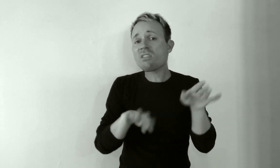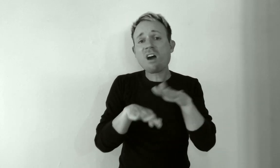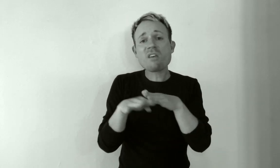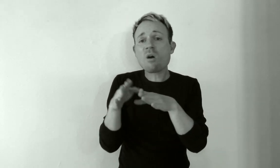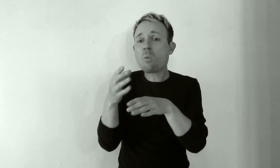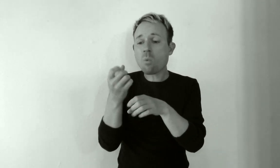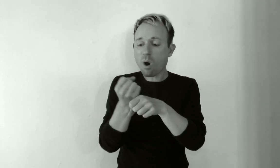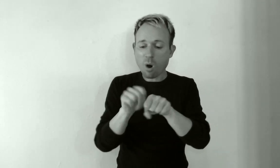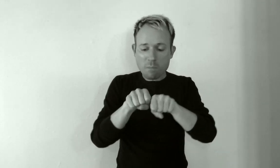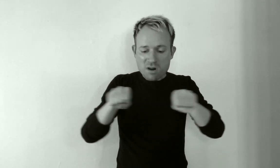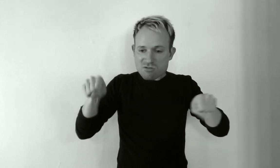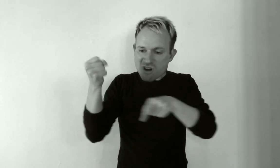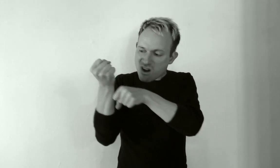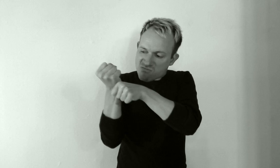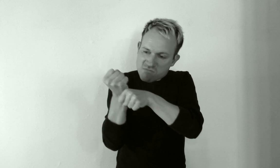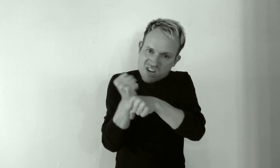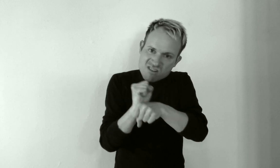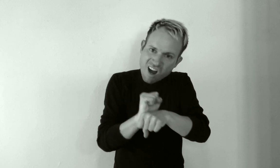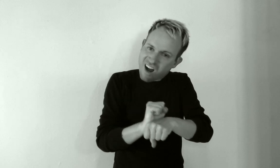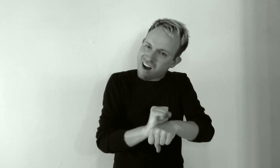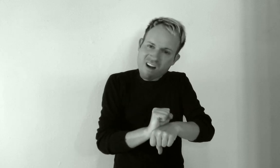enough rope to tie me down